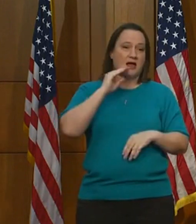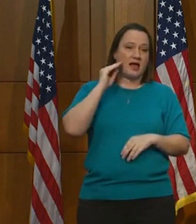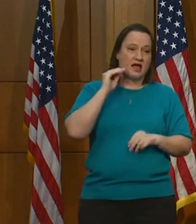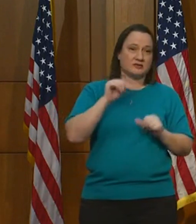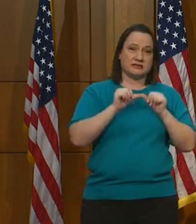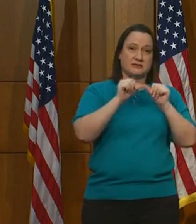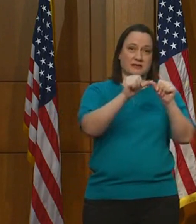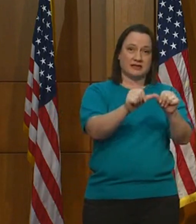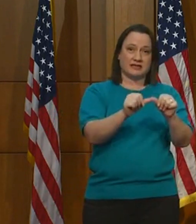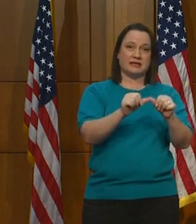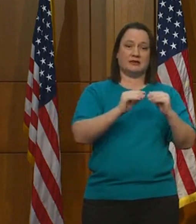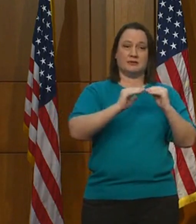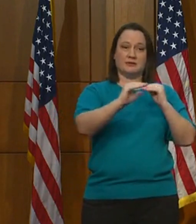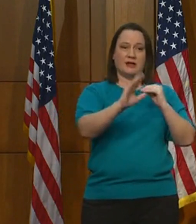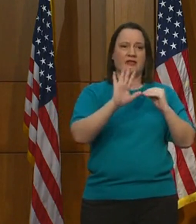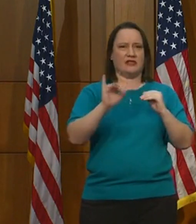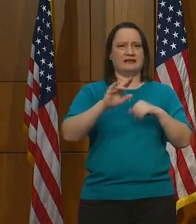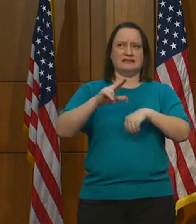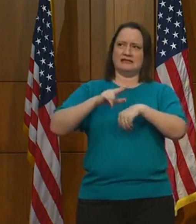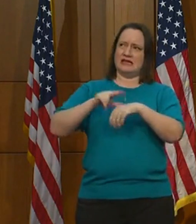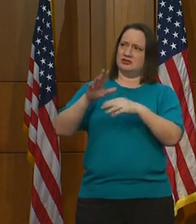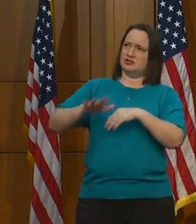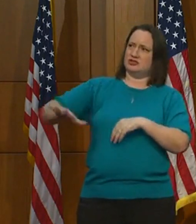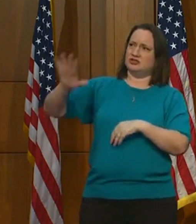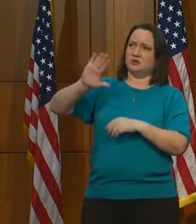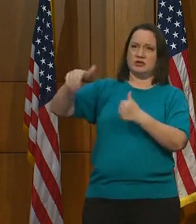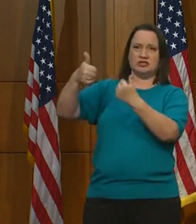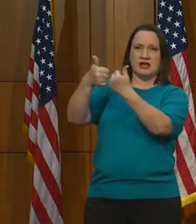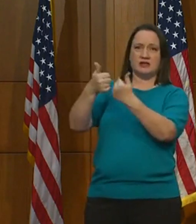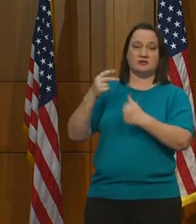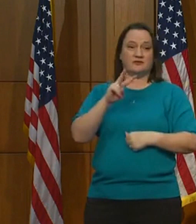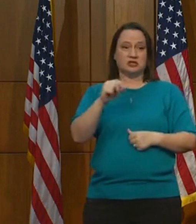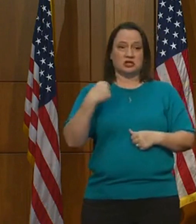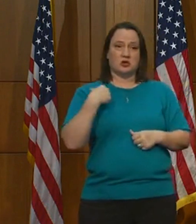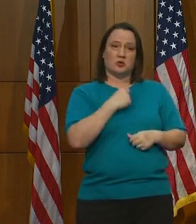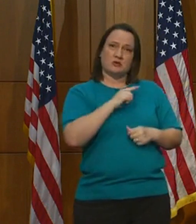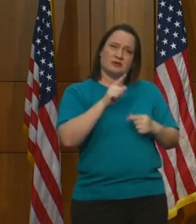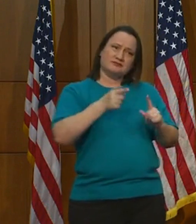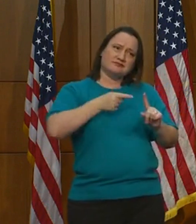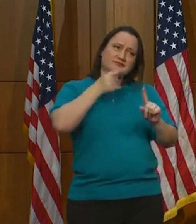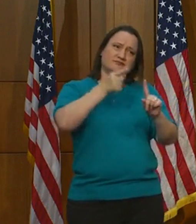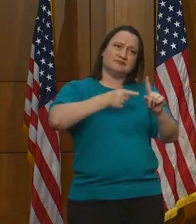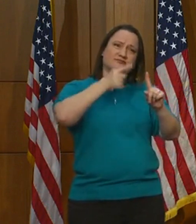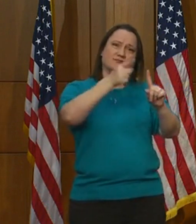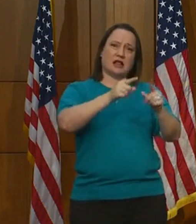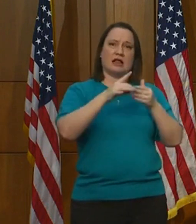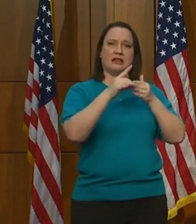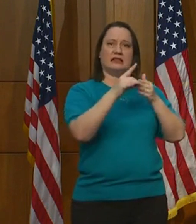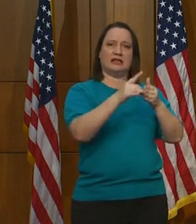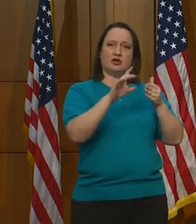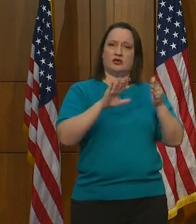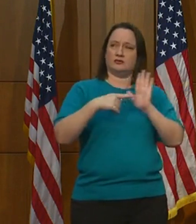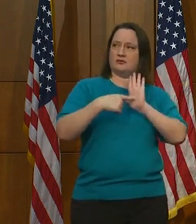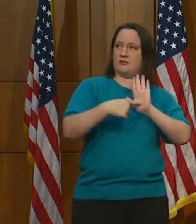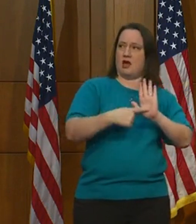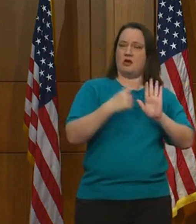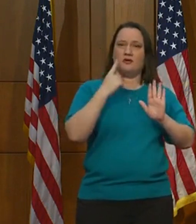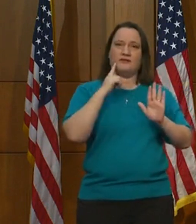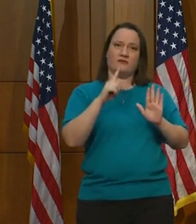and Virginia has worked to be a national leader in ending homelessness and investing in affordable housing.